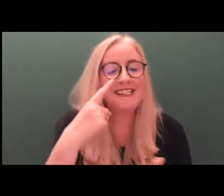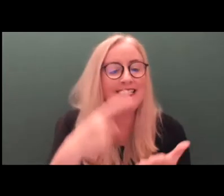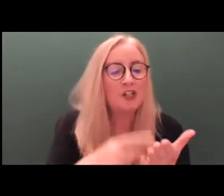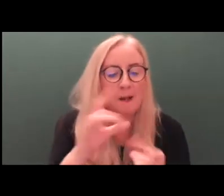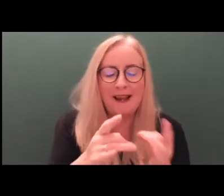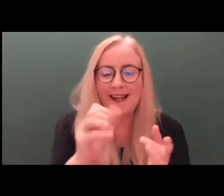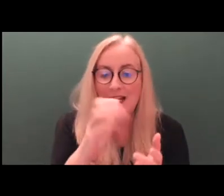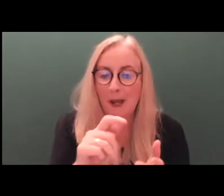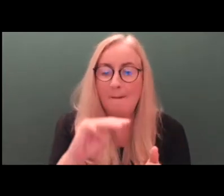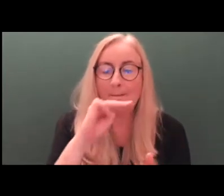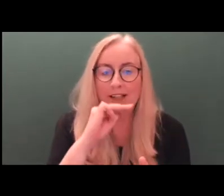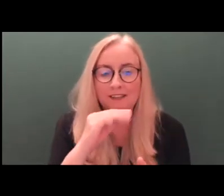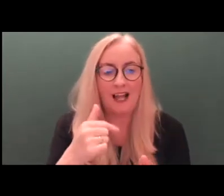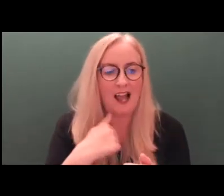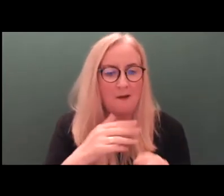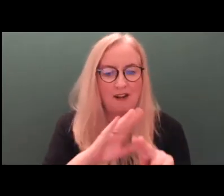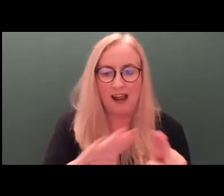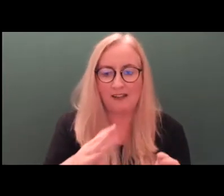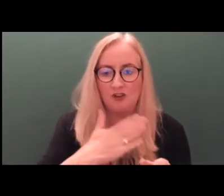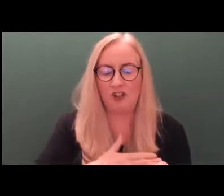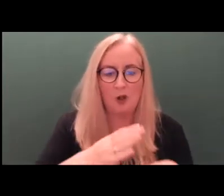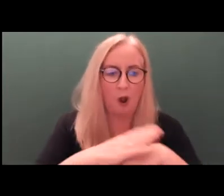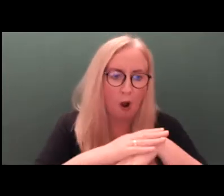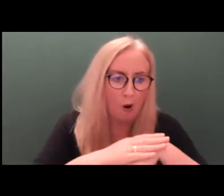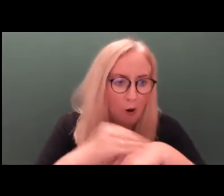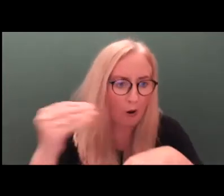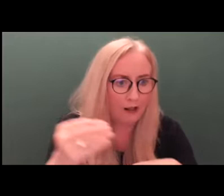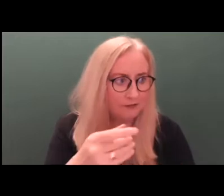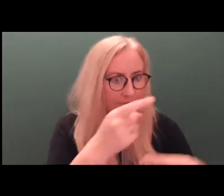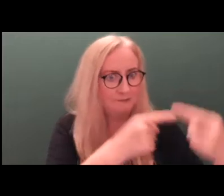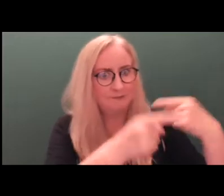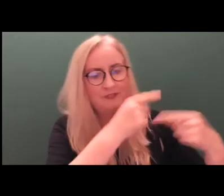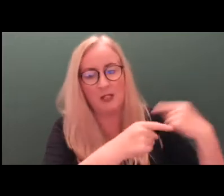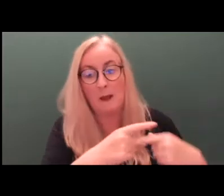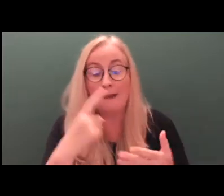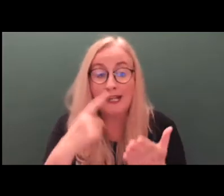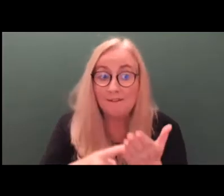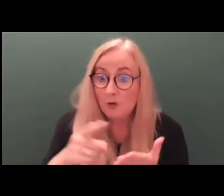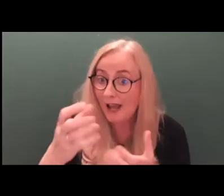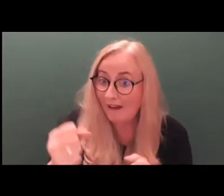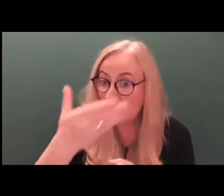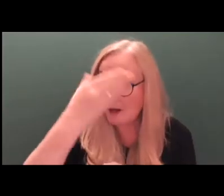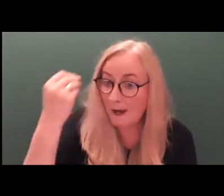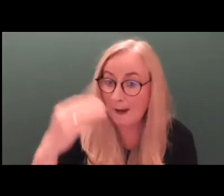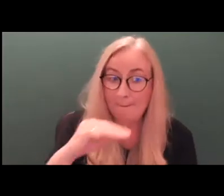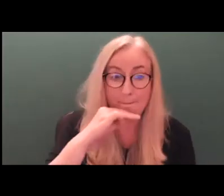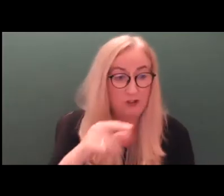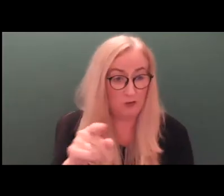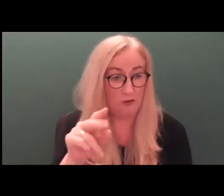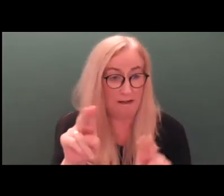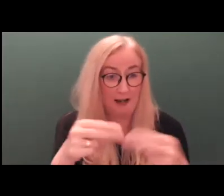that I am no longer subject to the archaic 1871 lunacy act. And believe me, if you have dementia, that is the last thing you want to